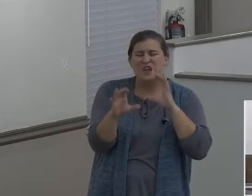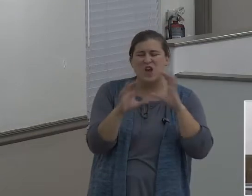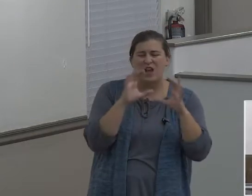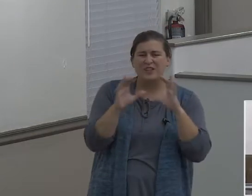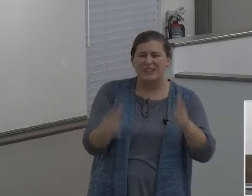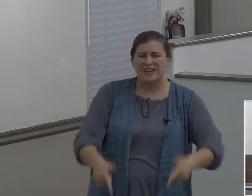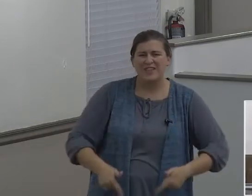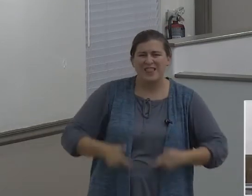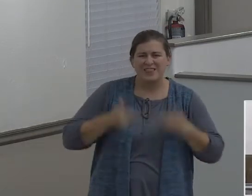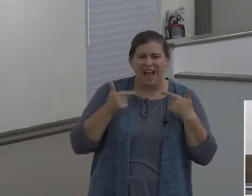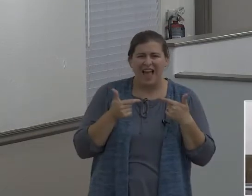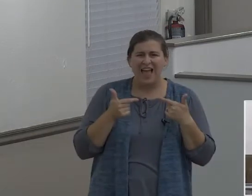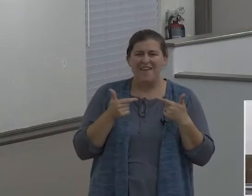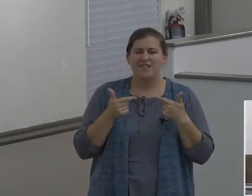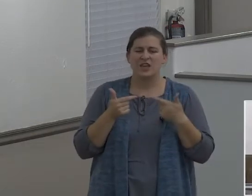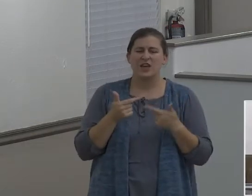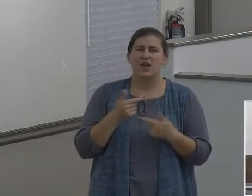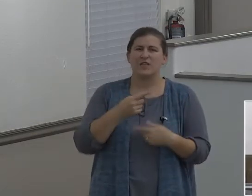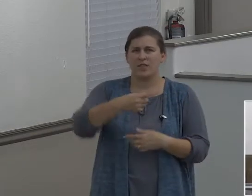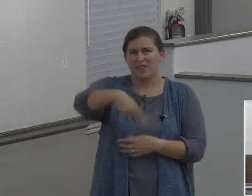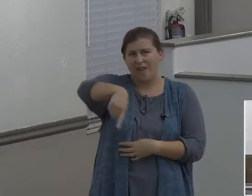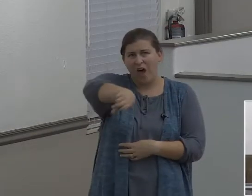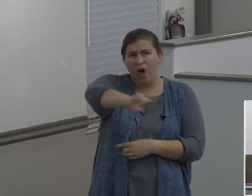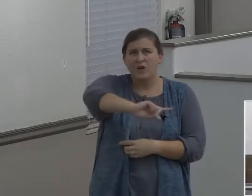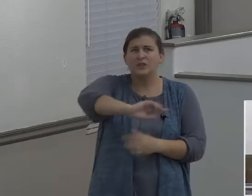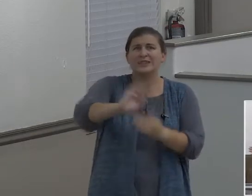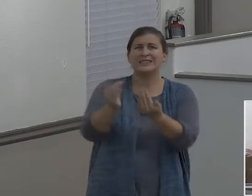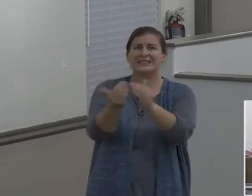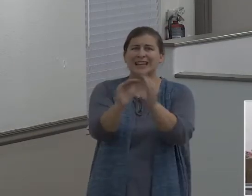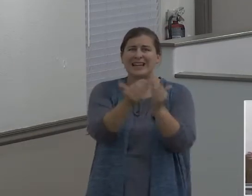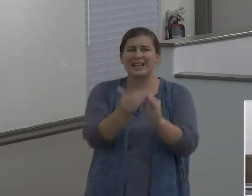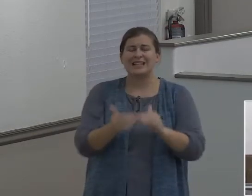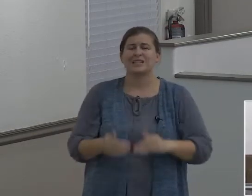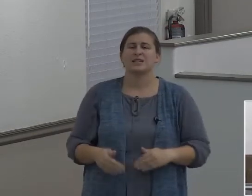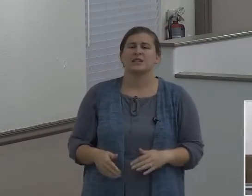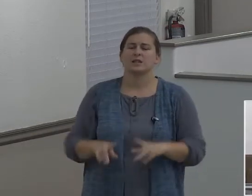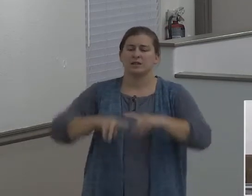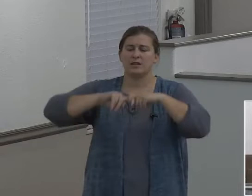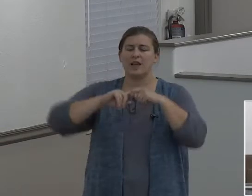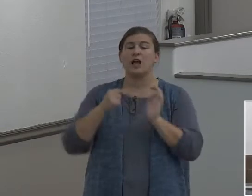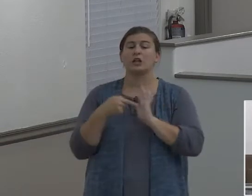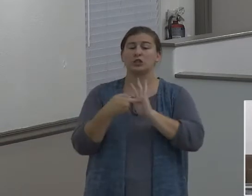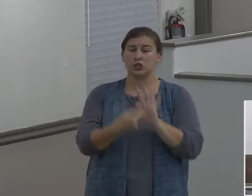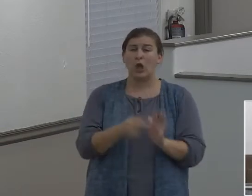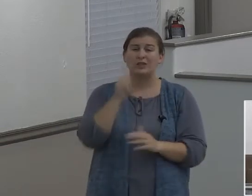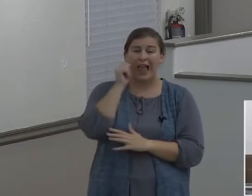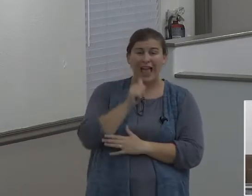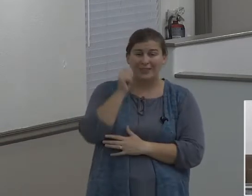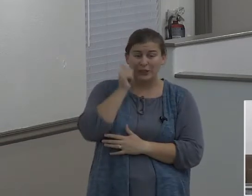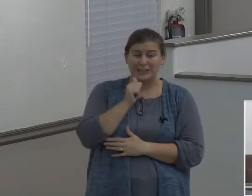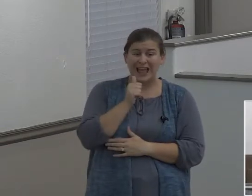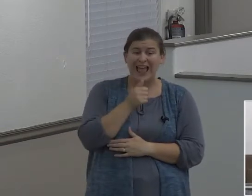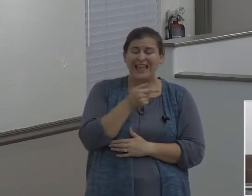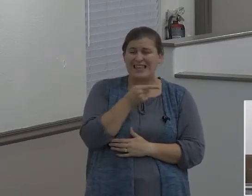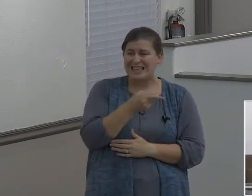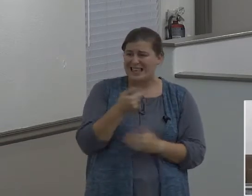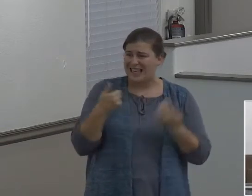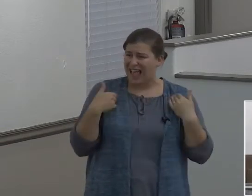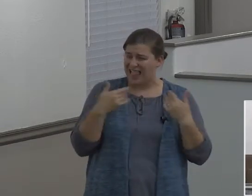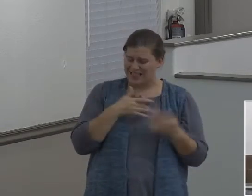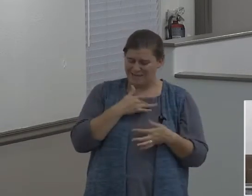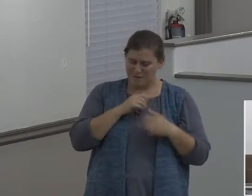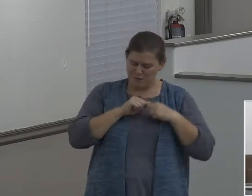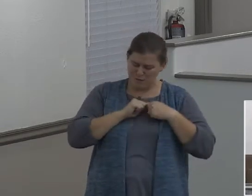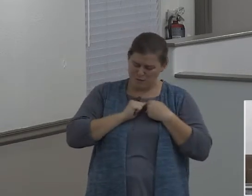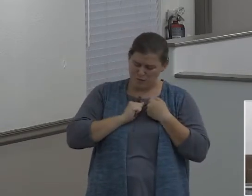of the people of Sodom, every day of his life, Lot was vexed by that.